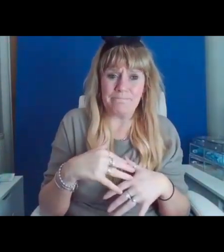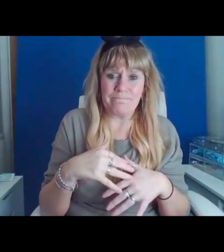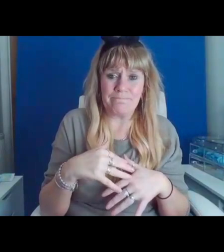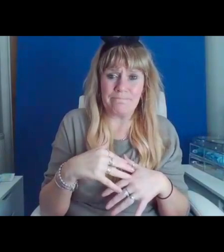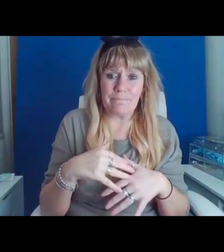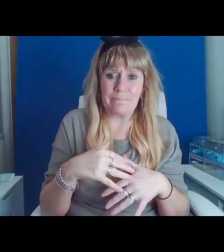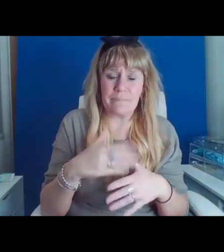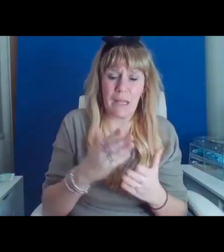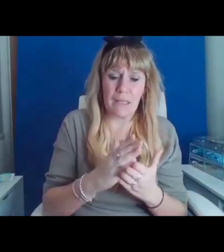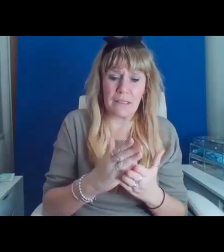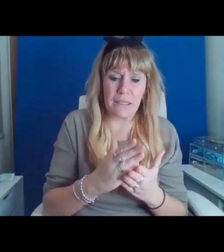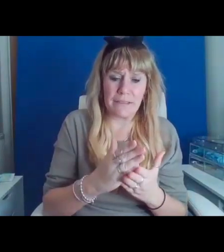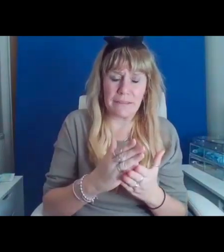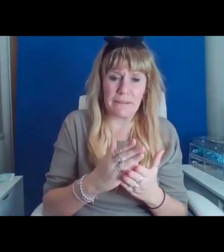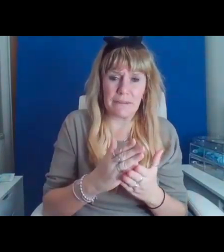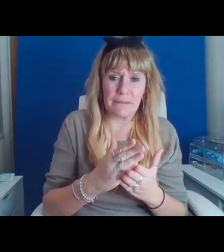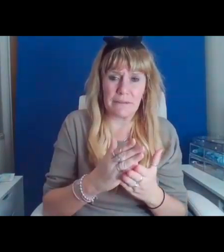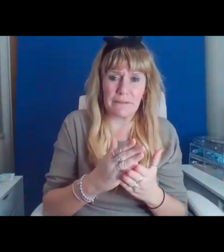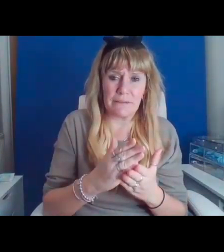Uncertainty.